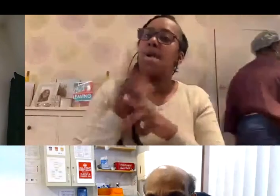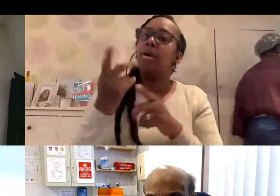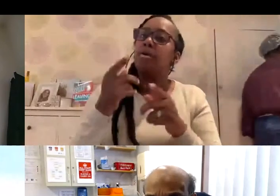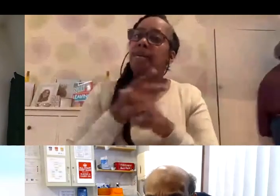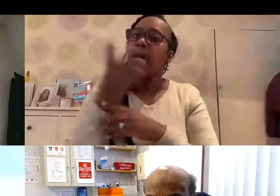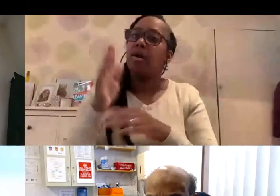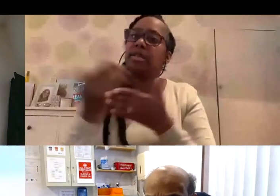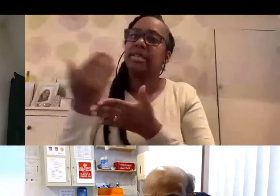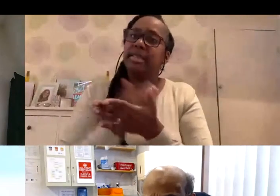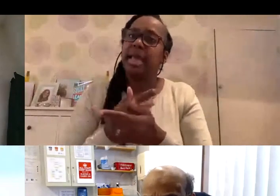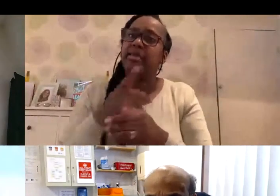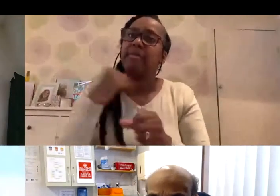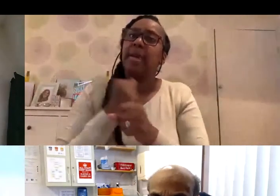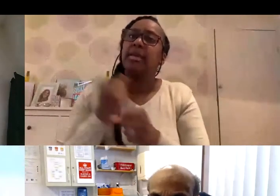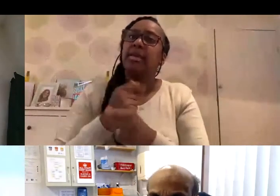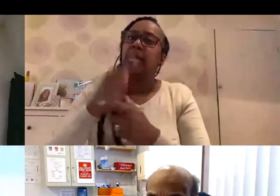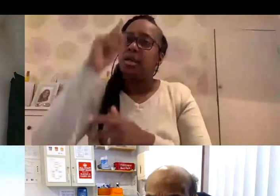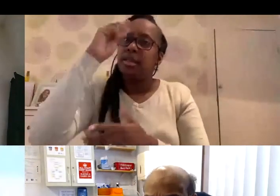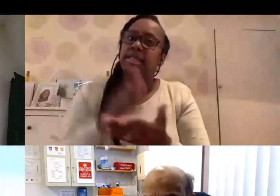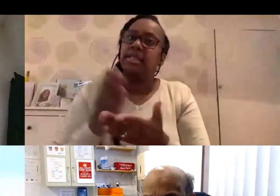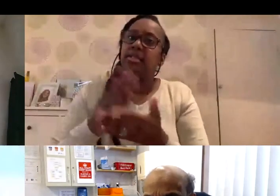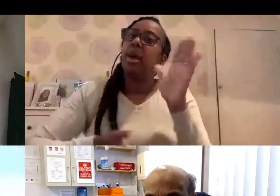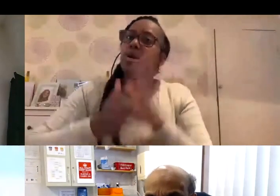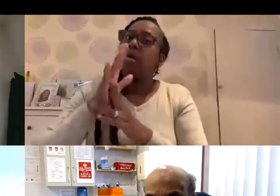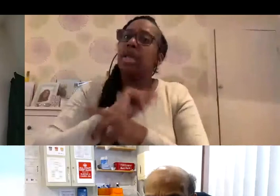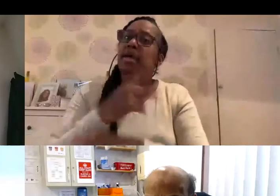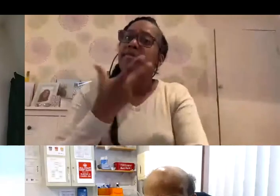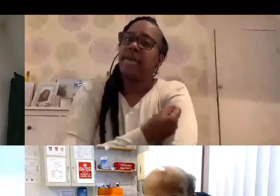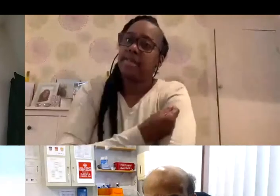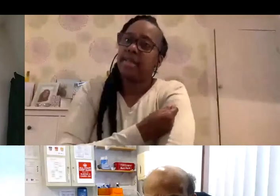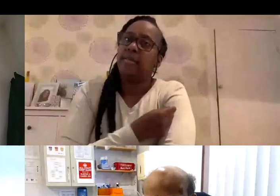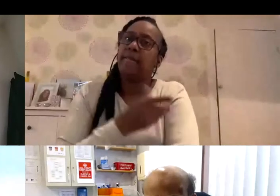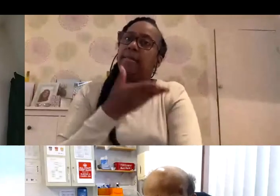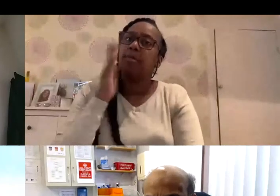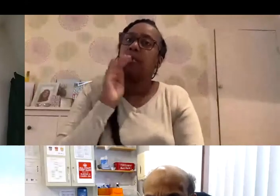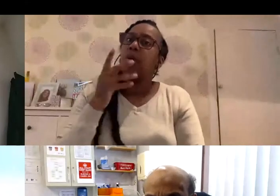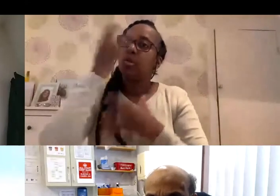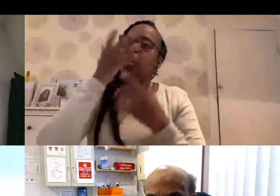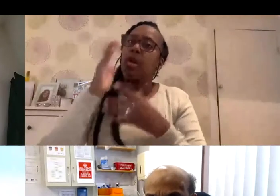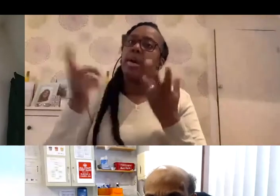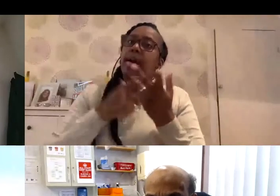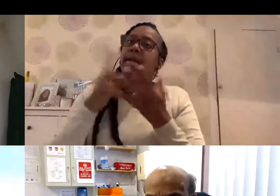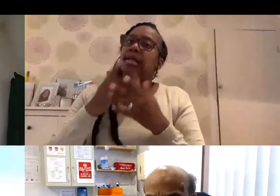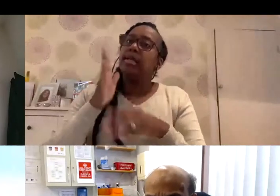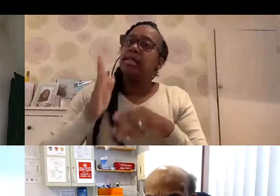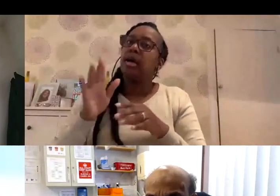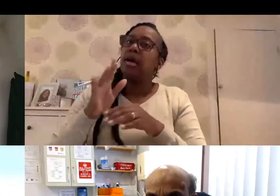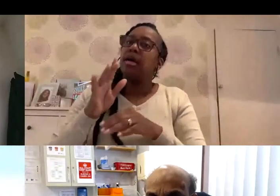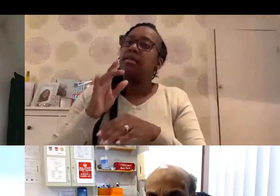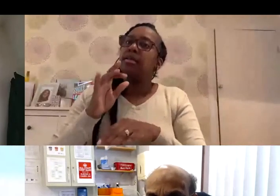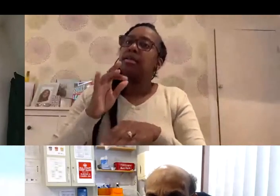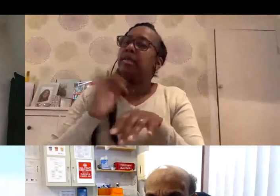you know, in making the decision, it's really about going to have a vaccine and not to worry about any particular side effects with either of the